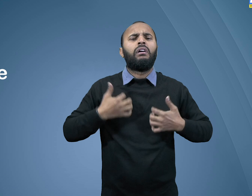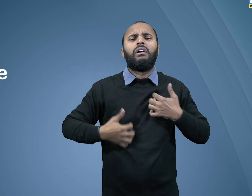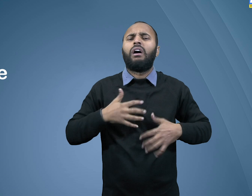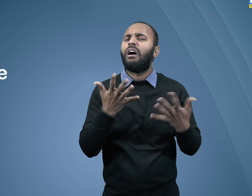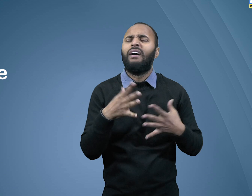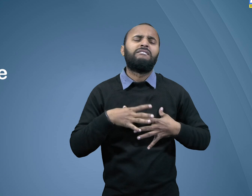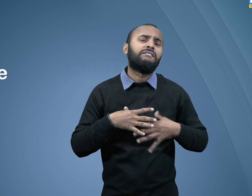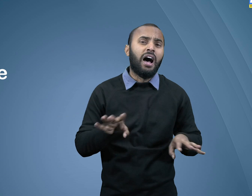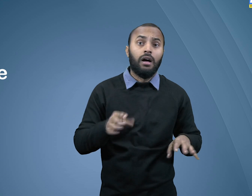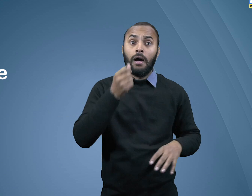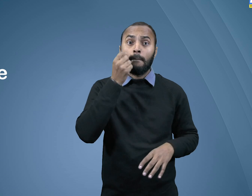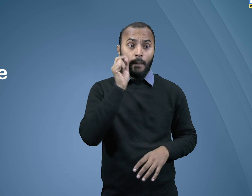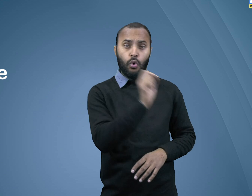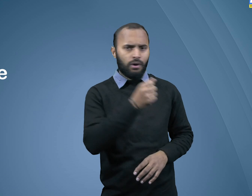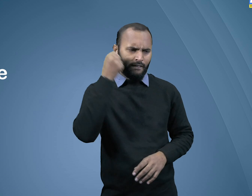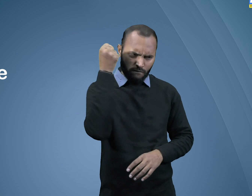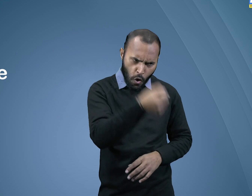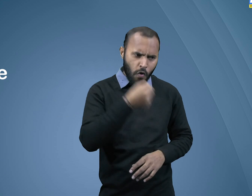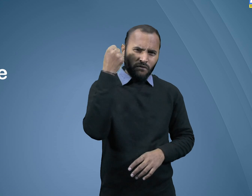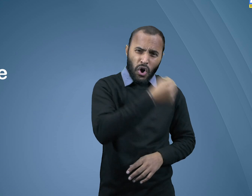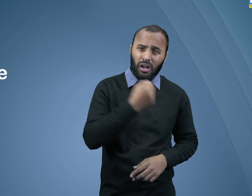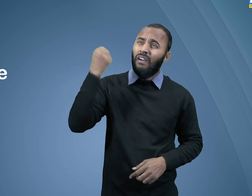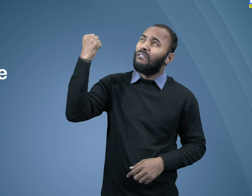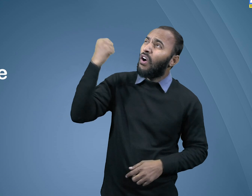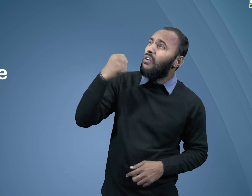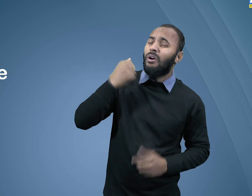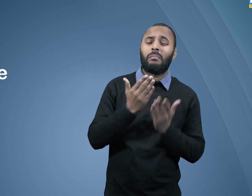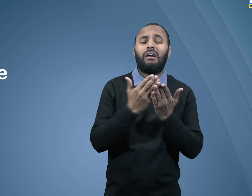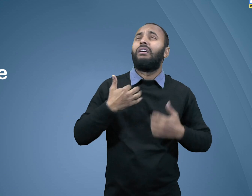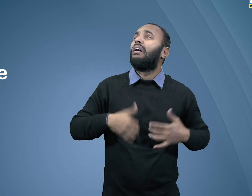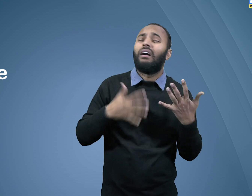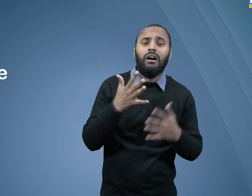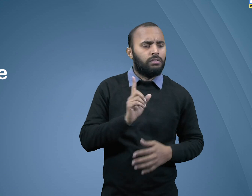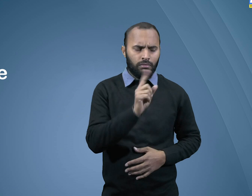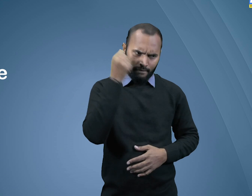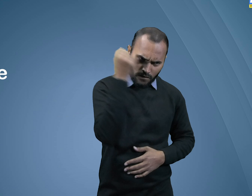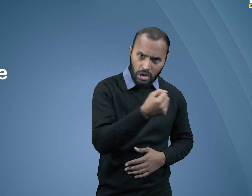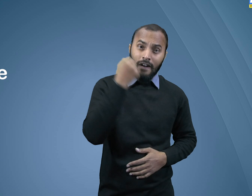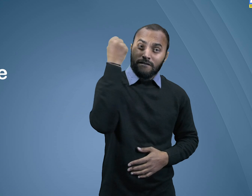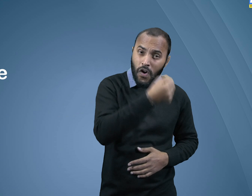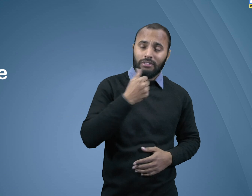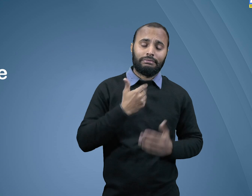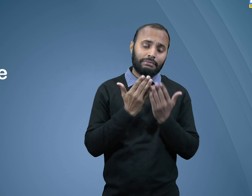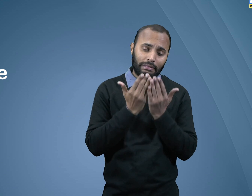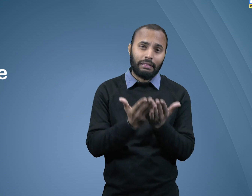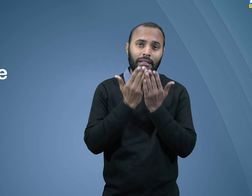Firstly, a child making excuses for not going school, where his father is forcing the child